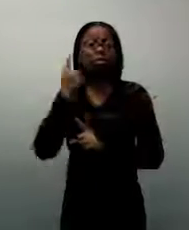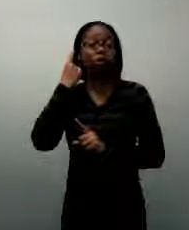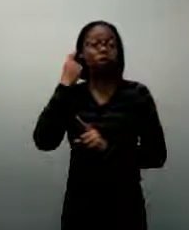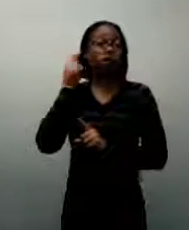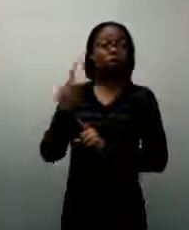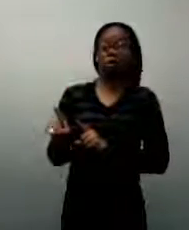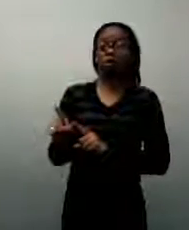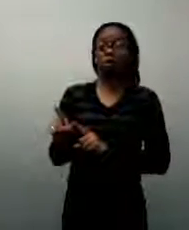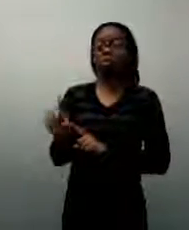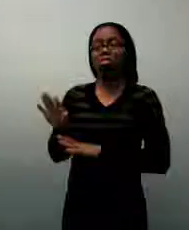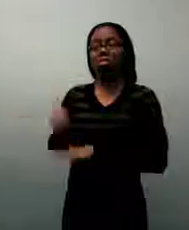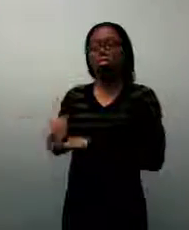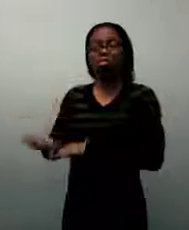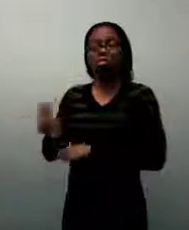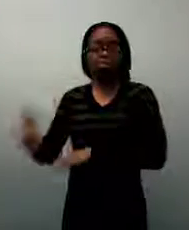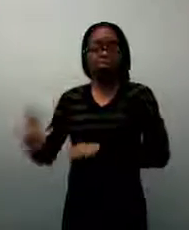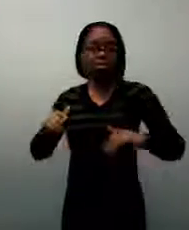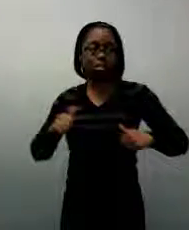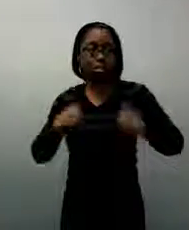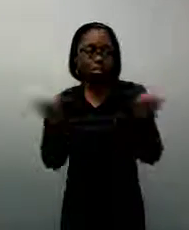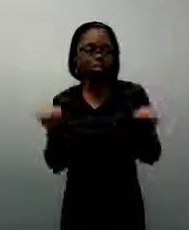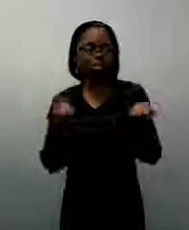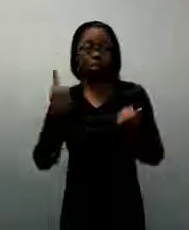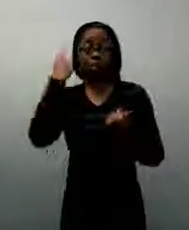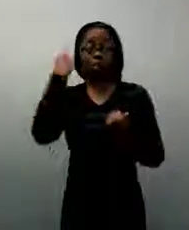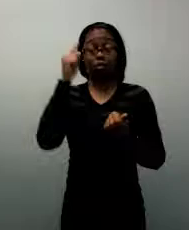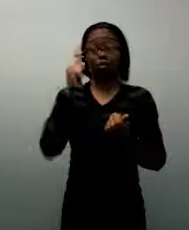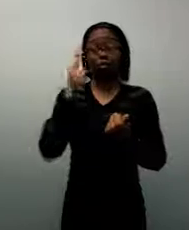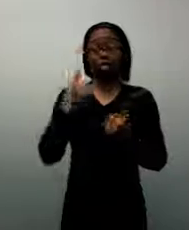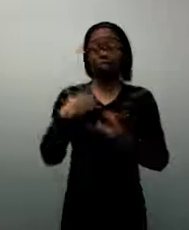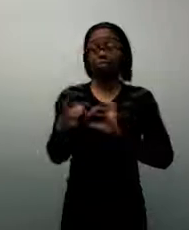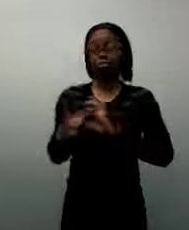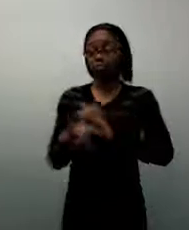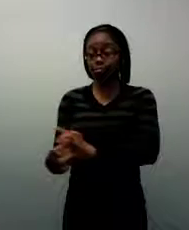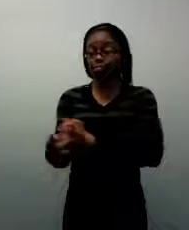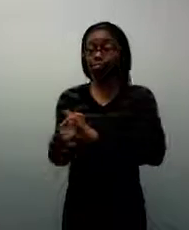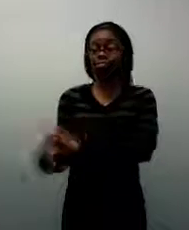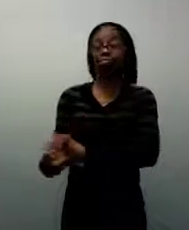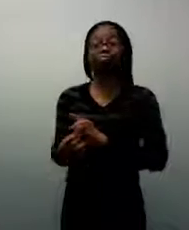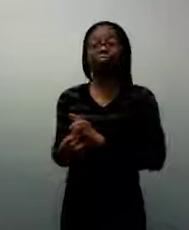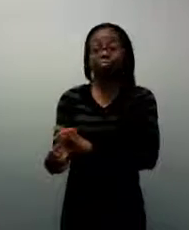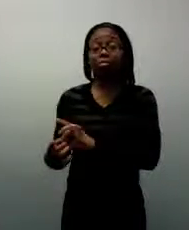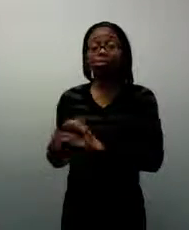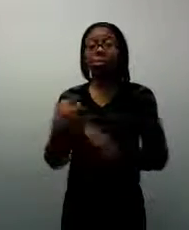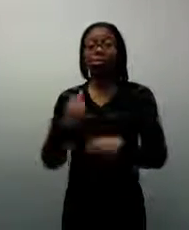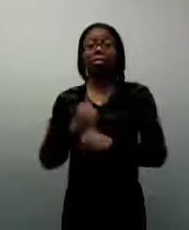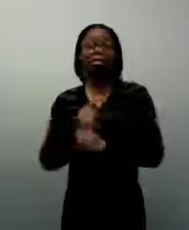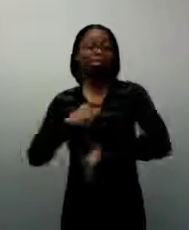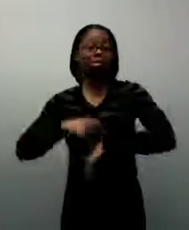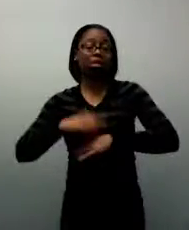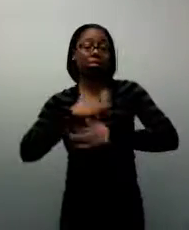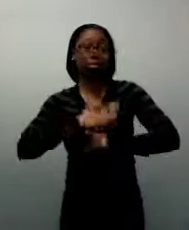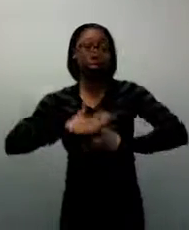on them. Through our interaction with them and making the time pleasurable together, we can